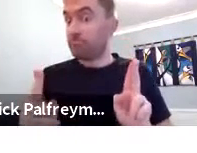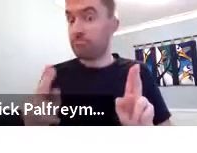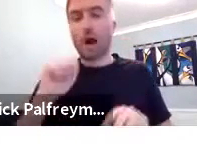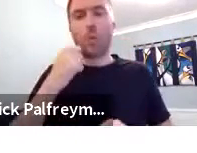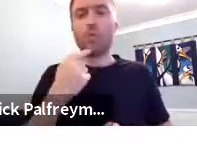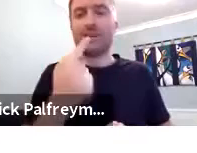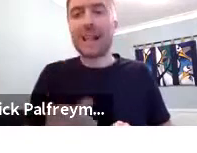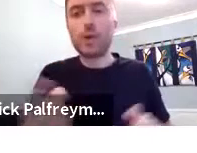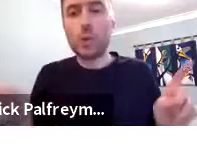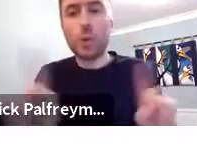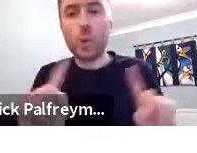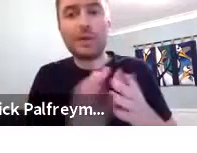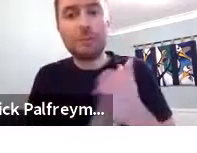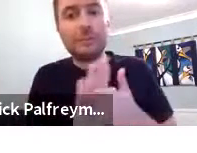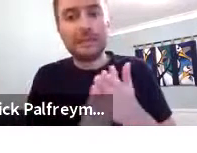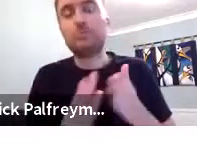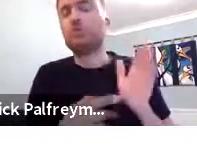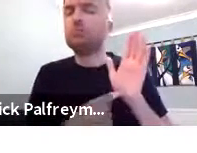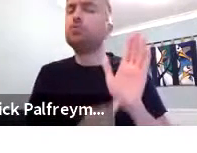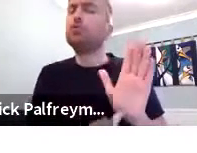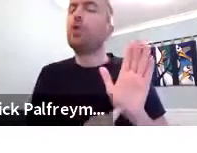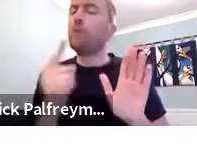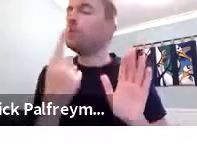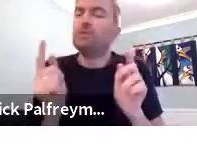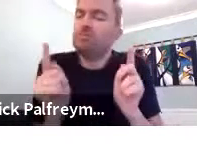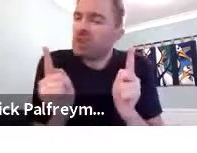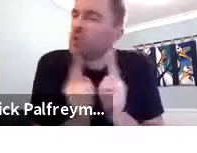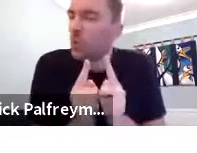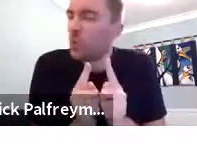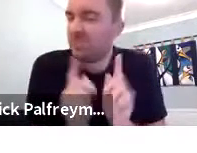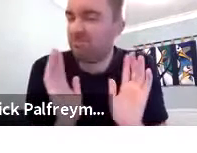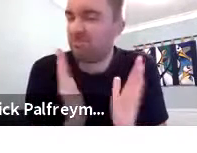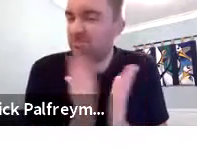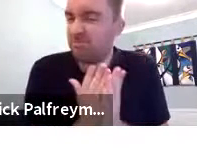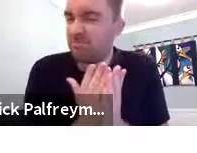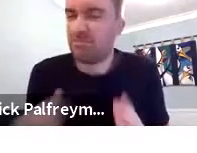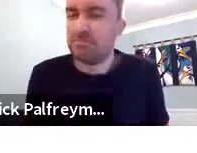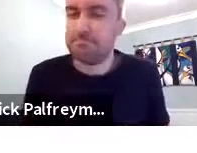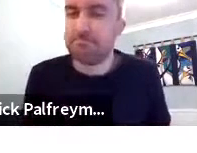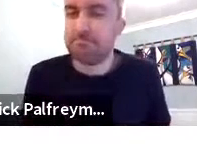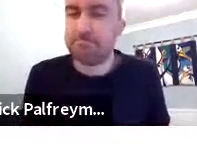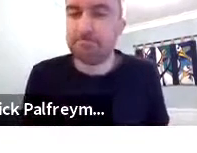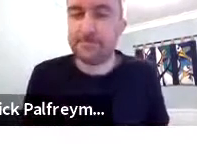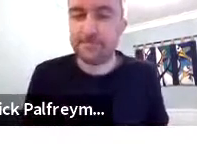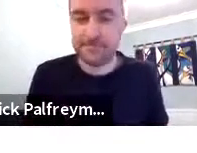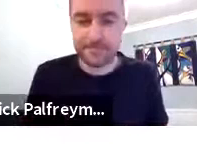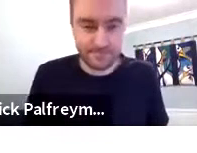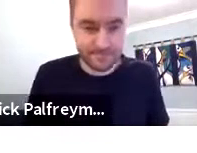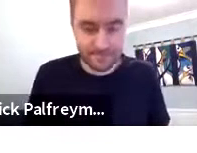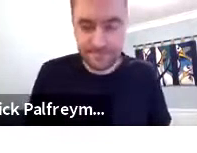So, first of all, I will show you the clip. And I won't tell you what it means. I'll just show you, first of all, it's very brief.